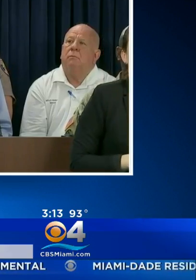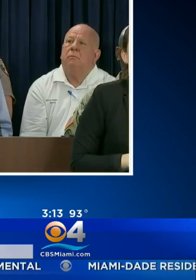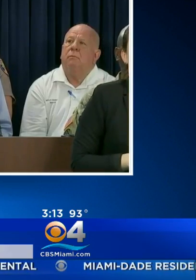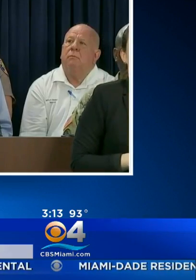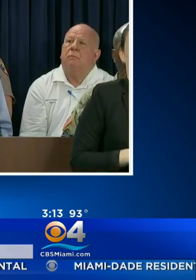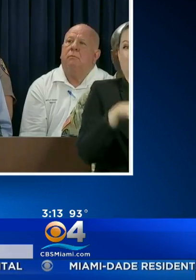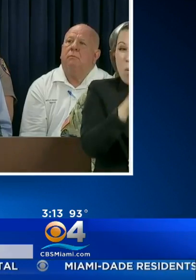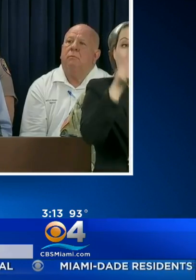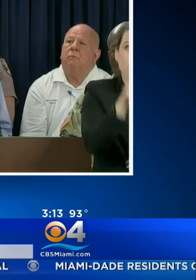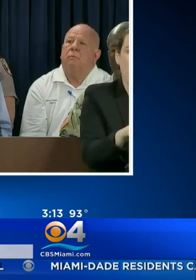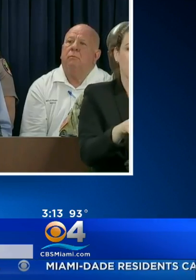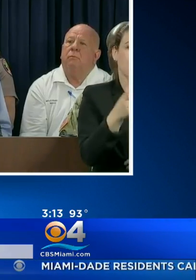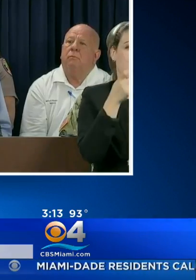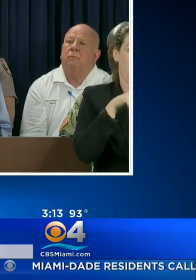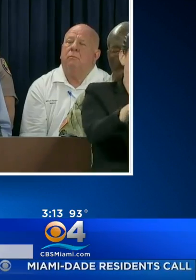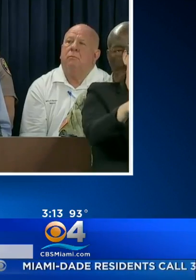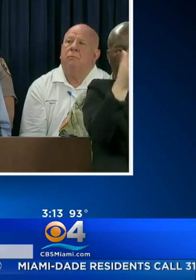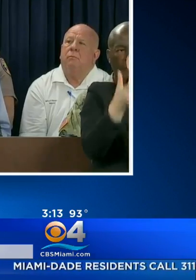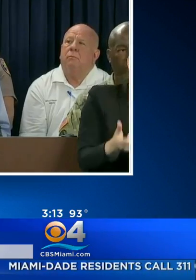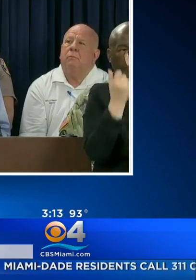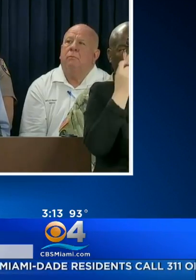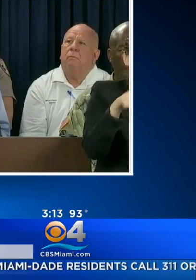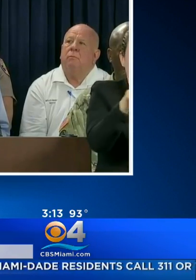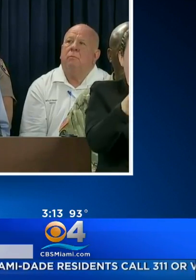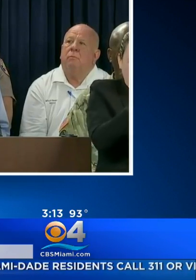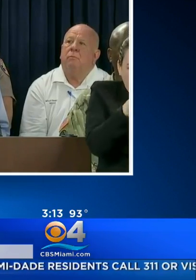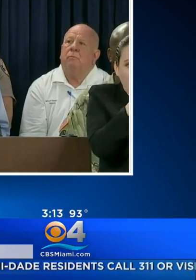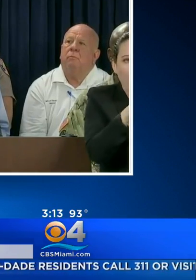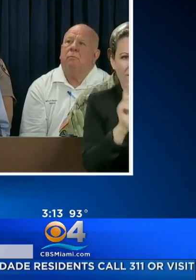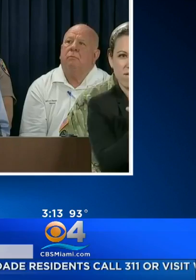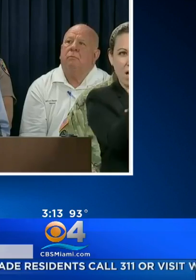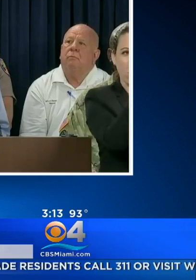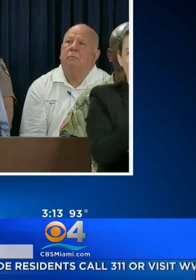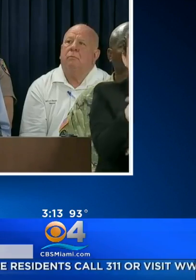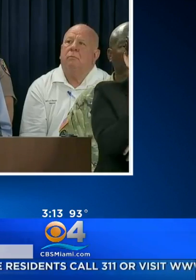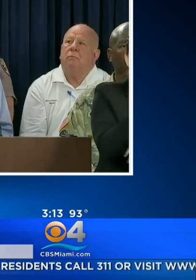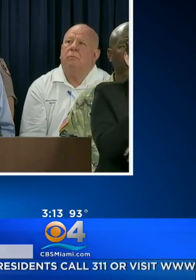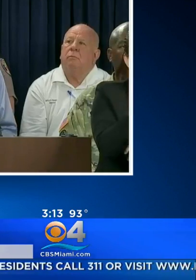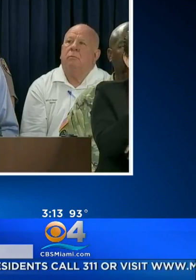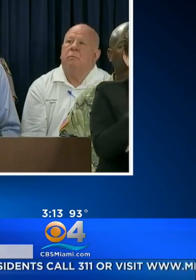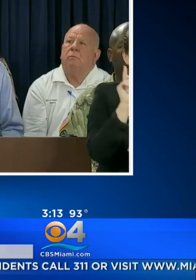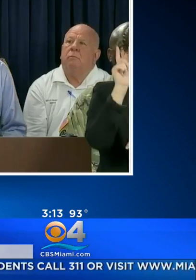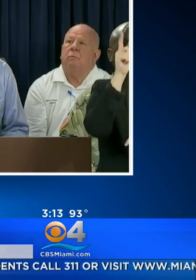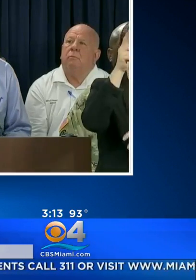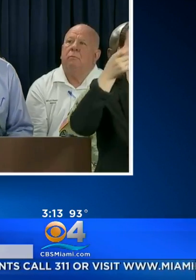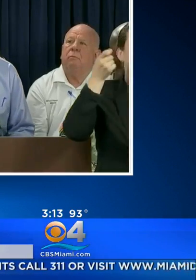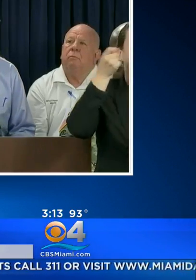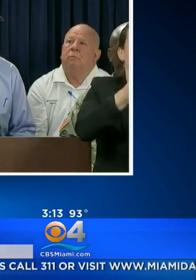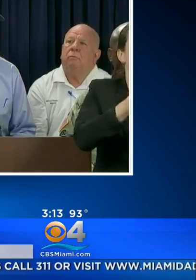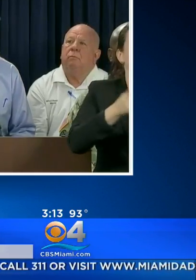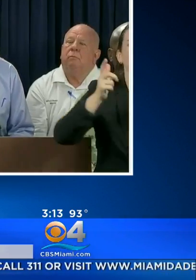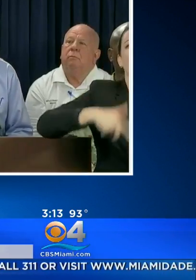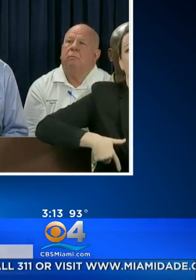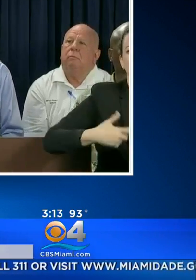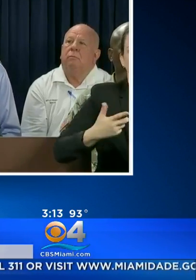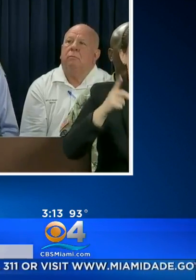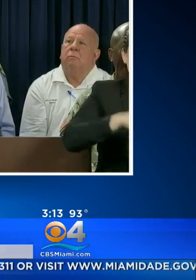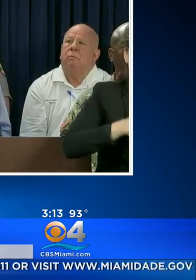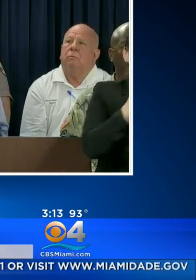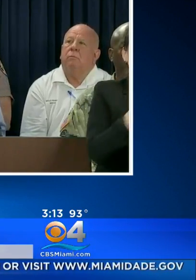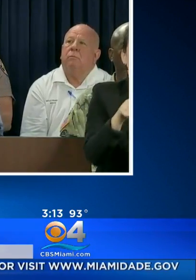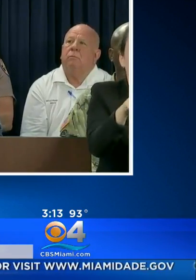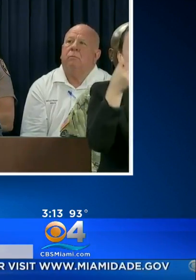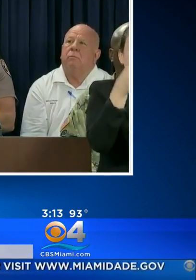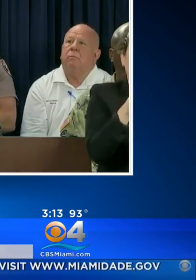BUT YOU HAVE TO CALL NOW IF YOU ARE IN EVACUATION ZONE. WE CANNOT SAVE YOU WHEN THE STORM HITS. JUST